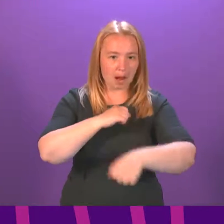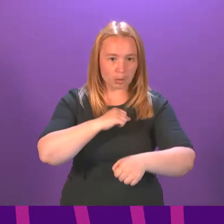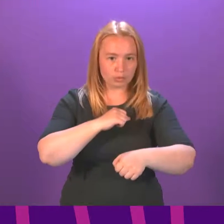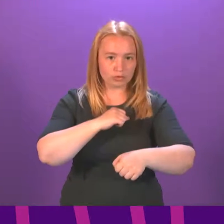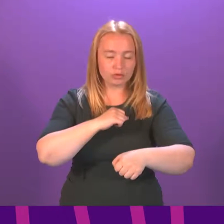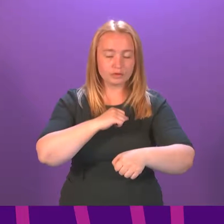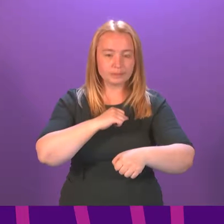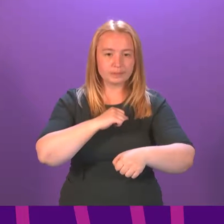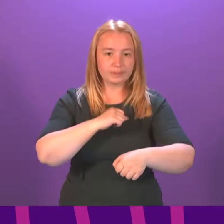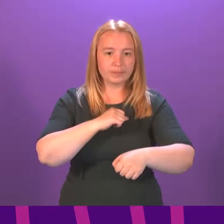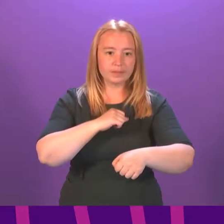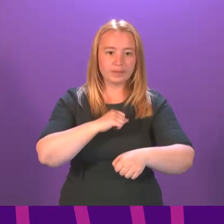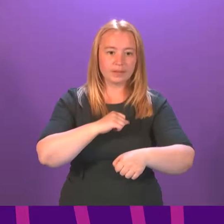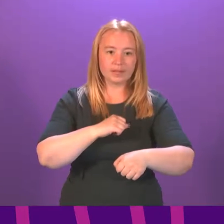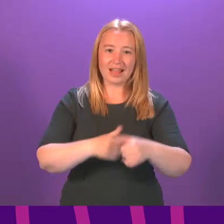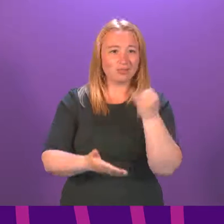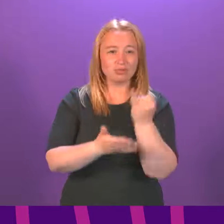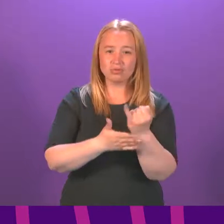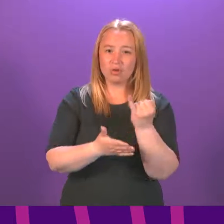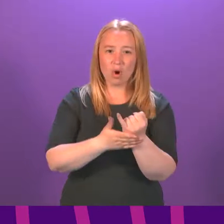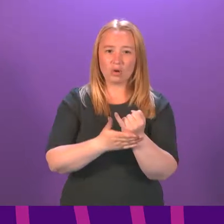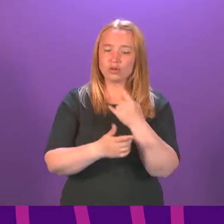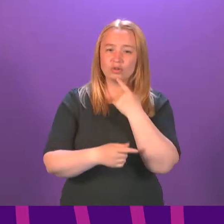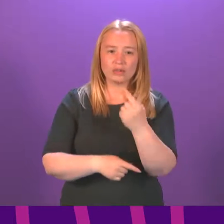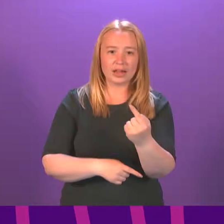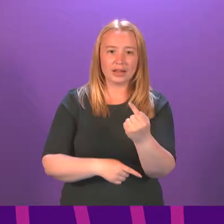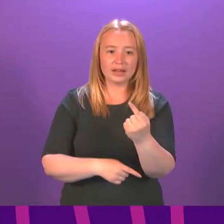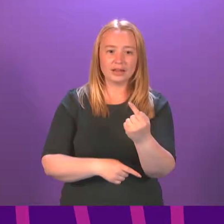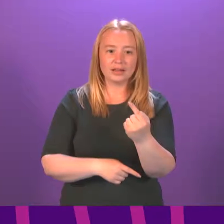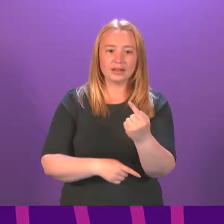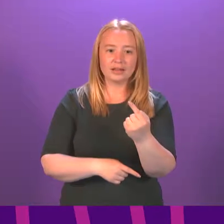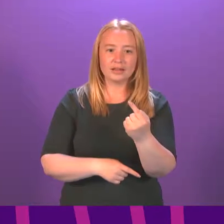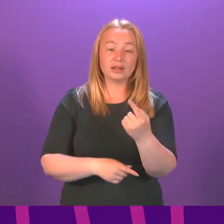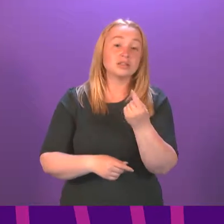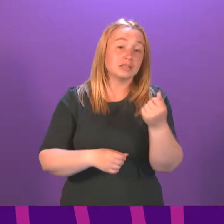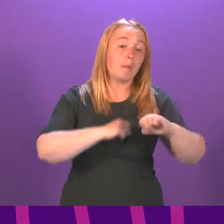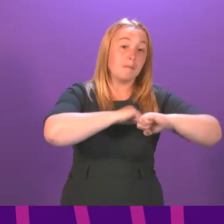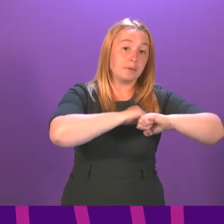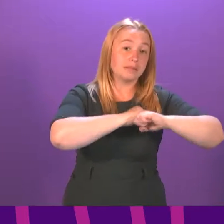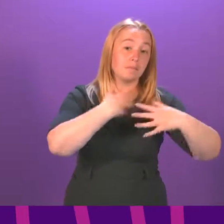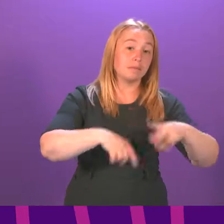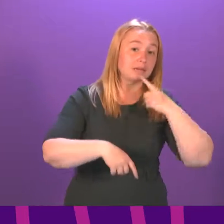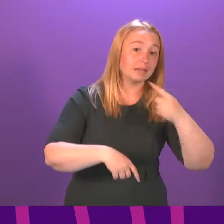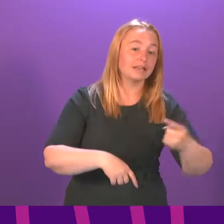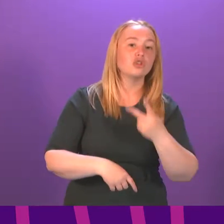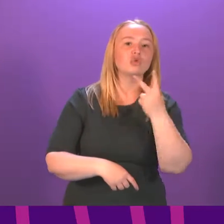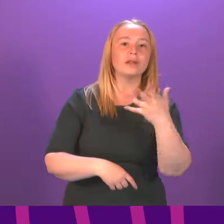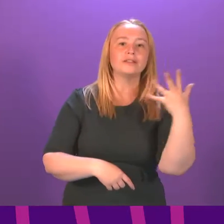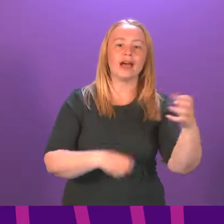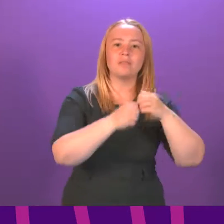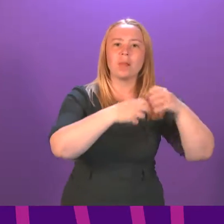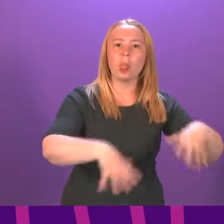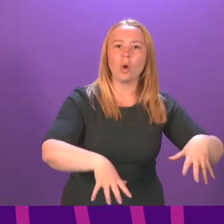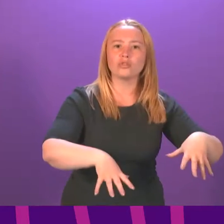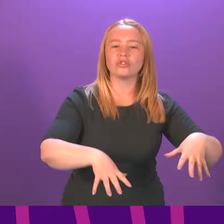has referred to, it is totally incorrect to assert, as was in some media reporting, that £25 million has been lost to the